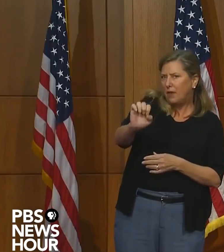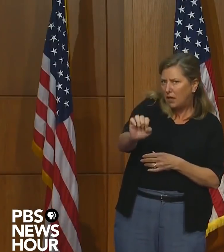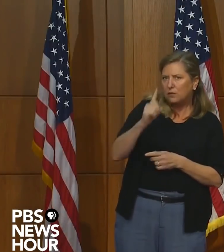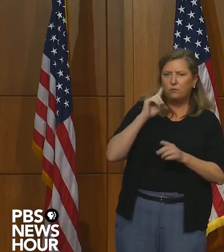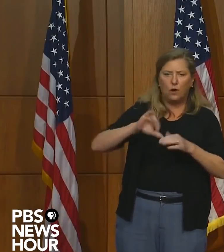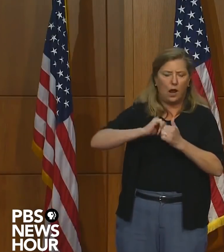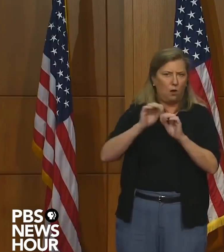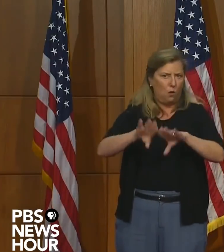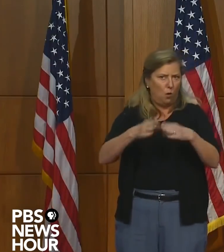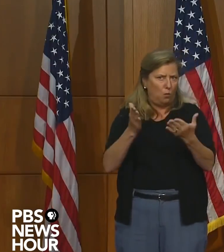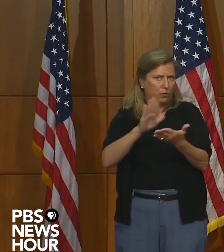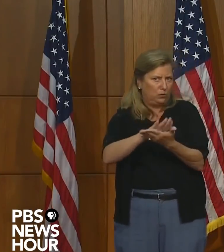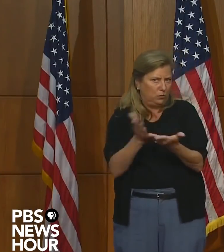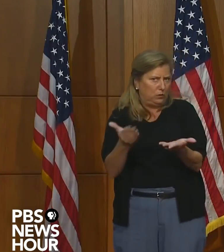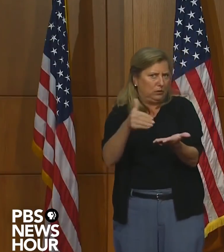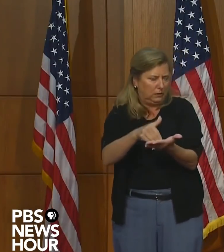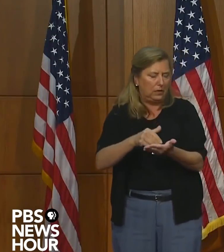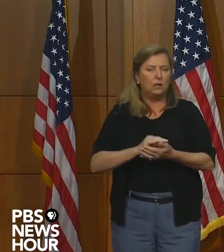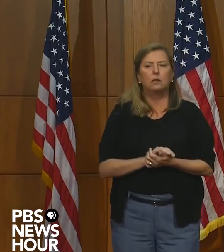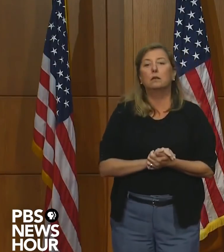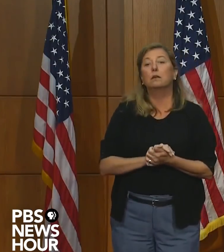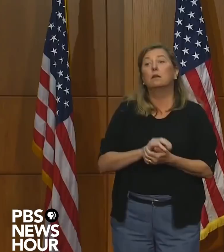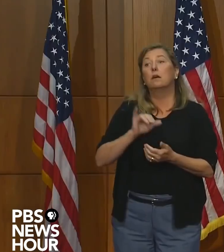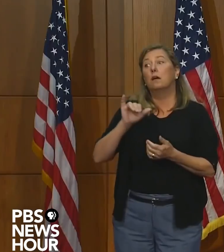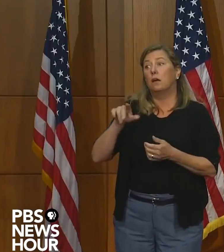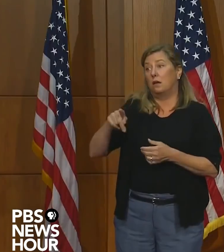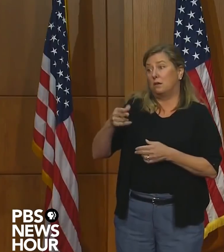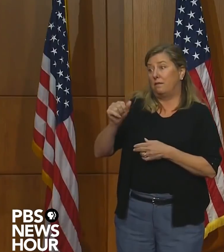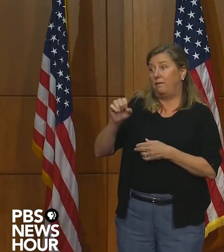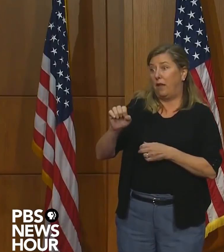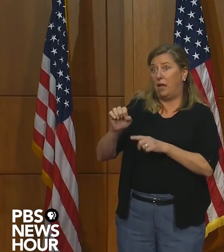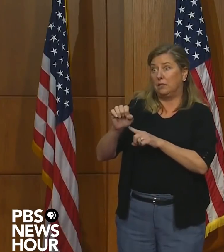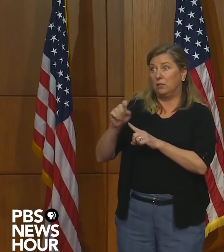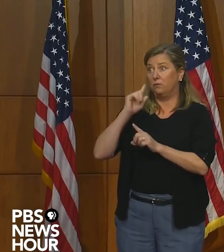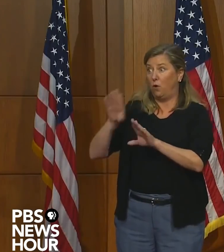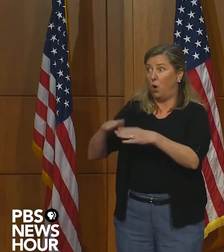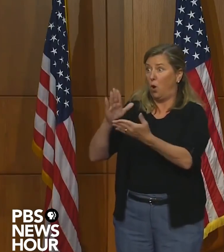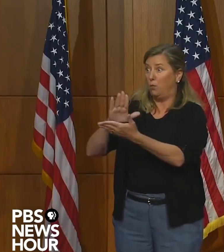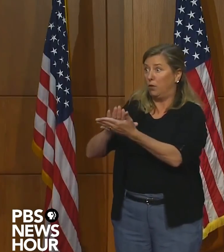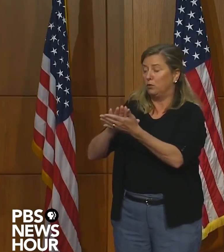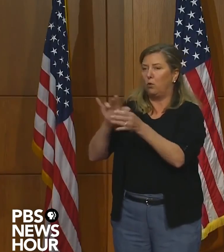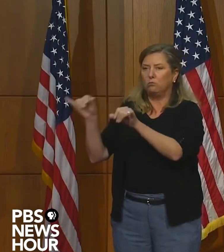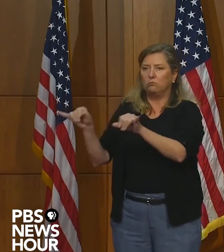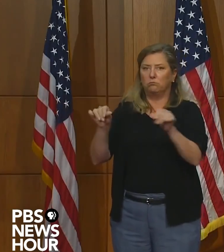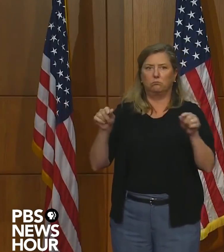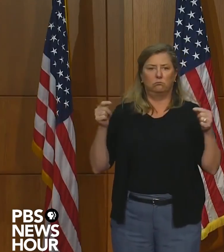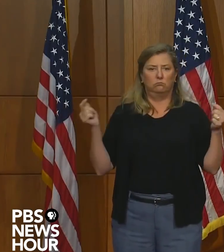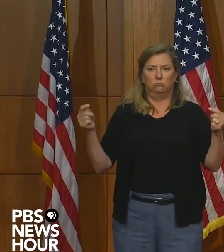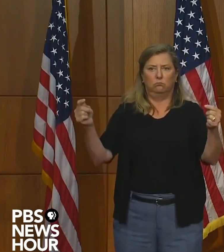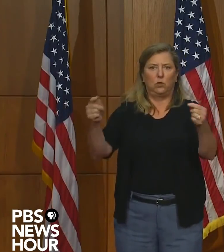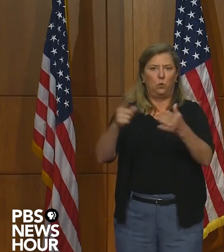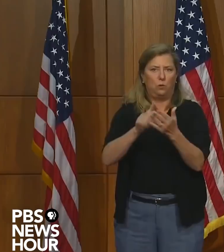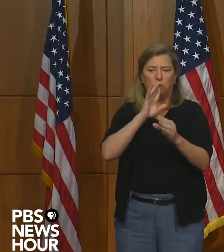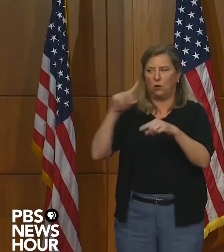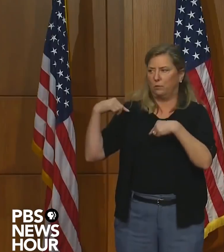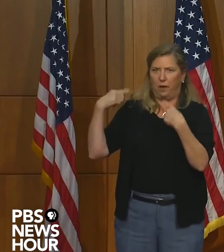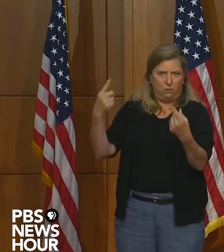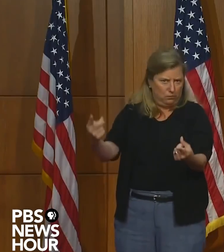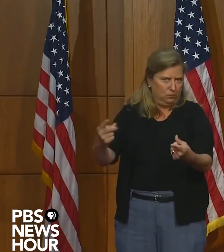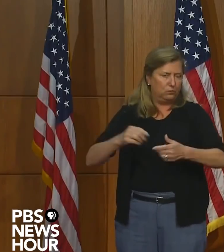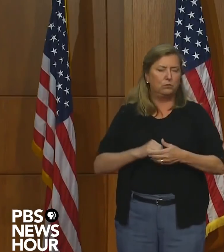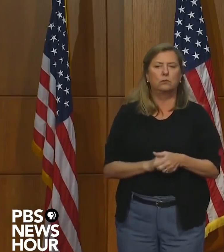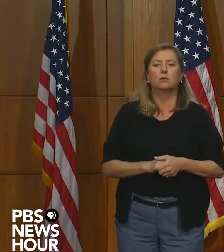reopening our schools, and the phases will be consistent with the phases that we've been talking about all along. We're,